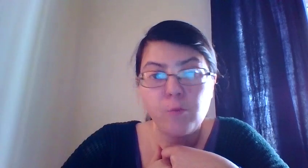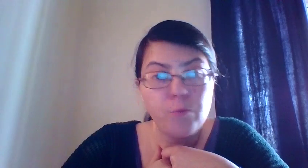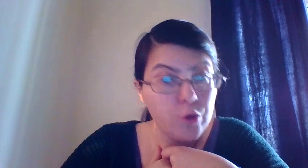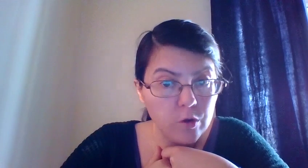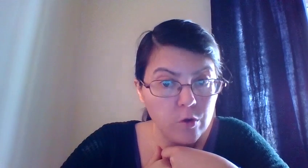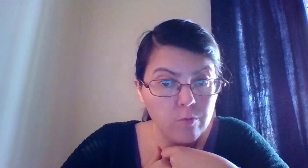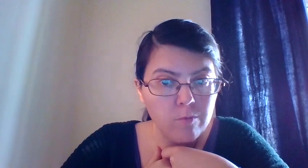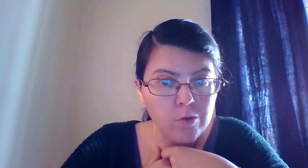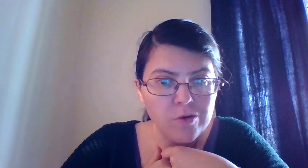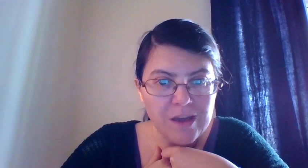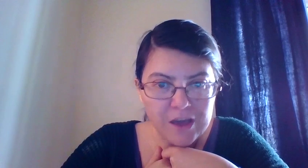communication.